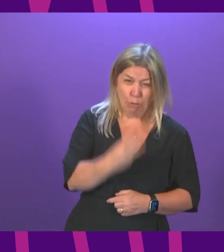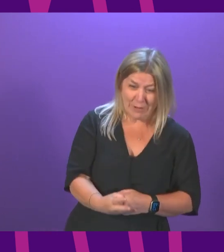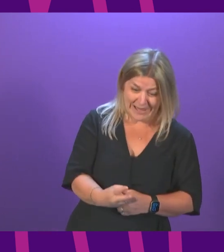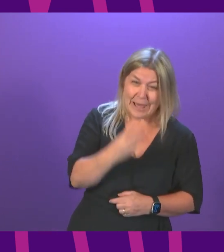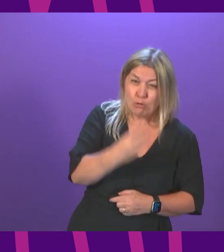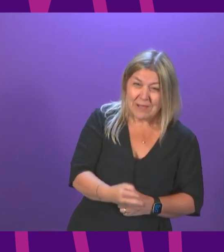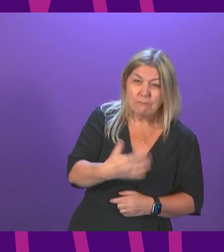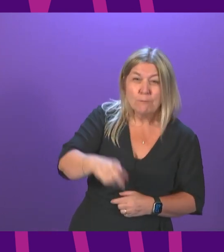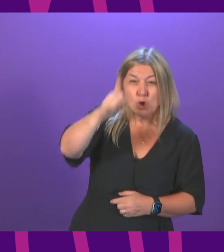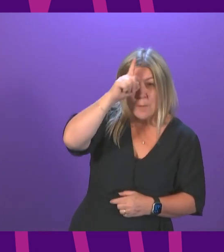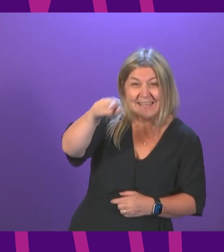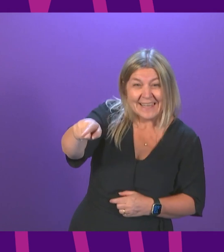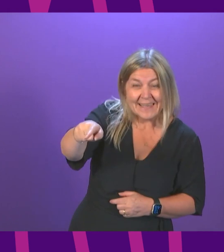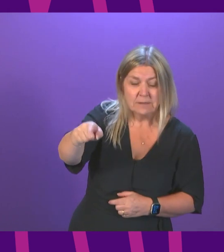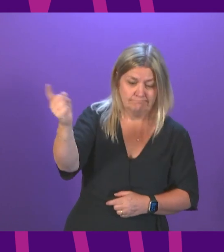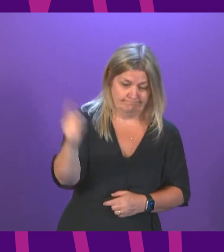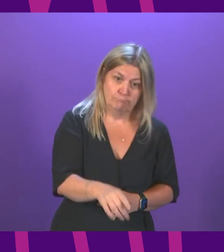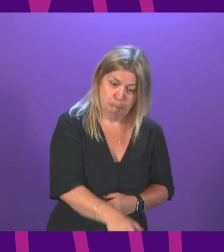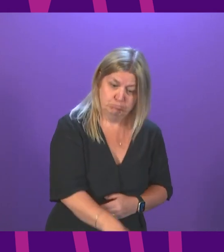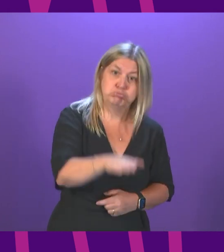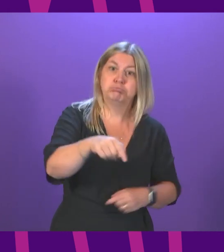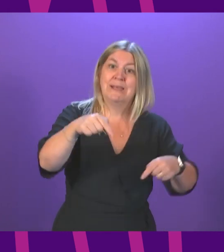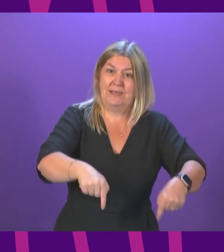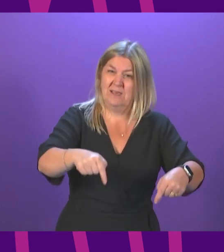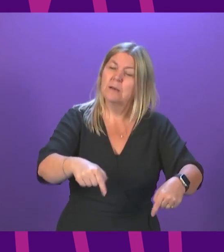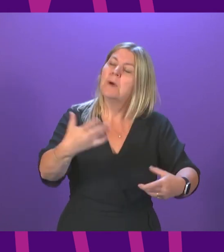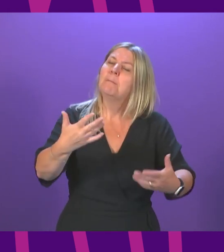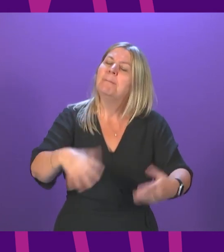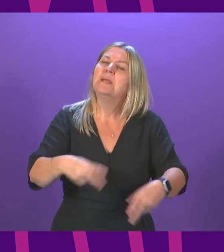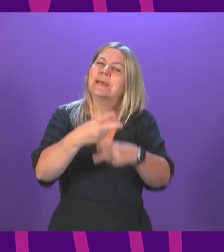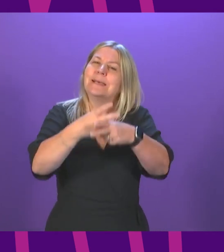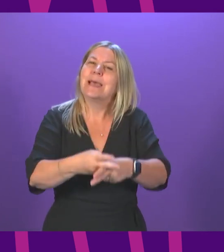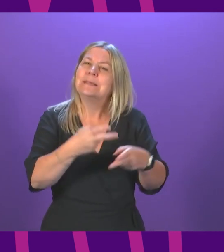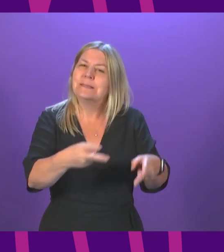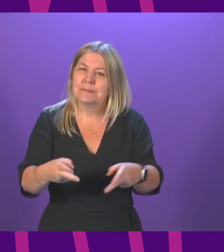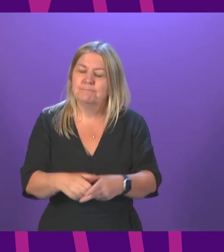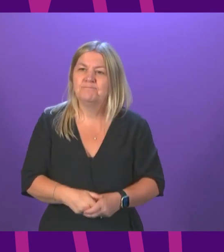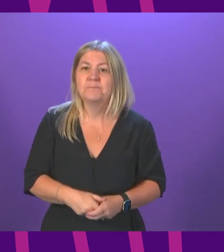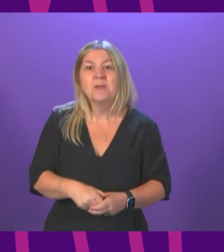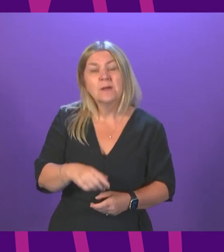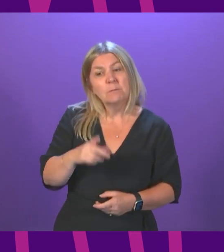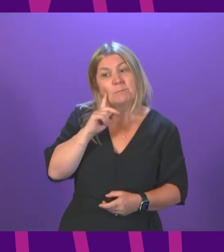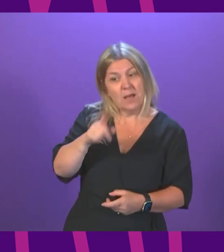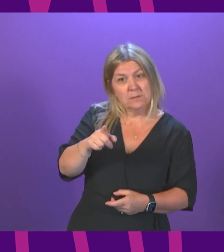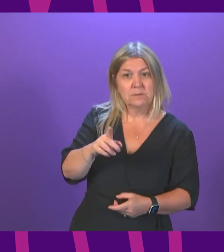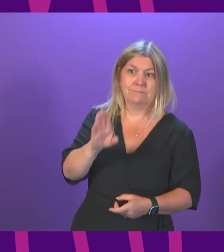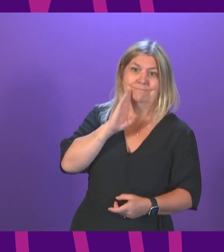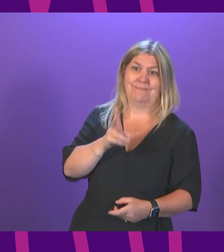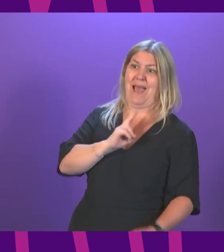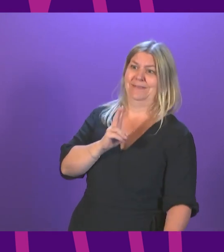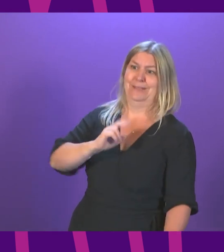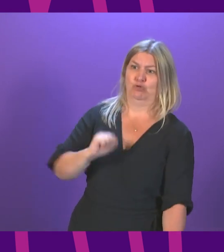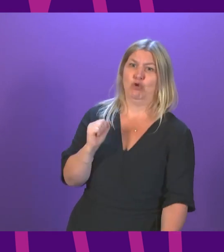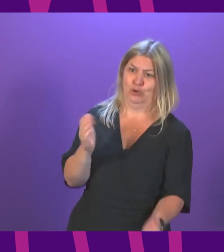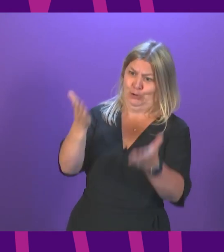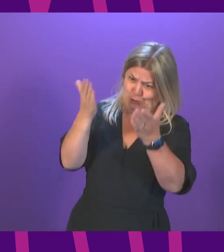from Germany has spent periods of her life in the care system here. You listen to her and you would not think she was anything other than Scottish. She is Scottish,